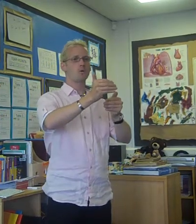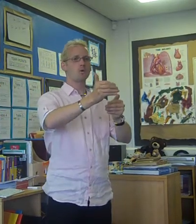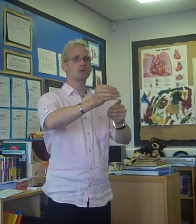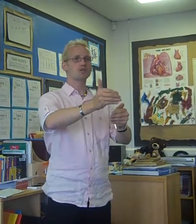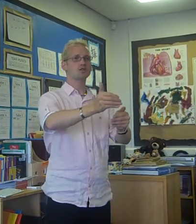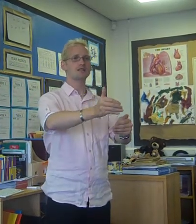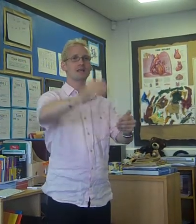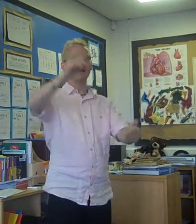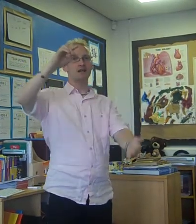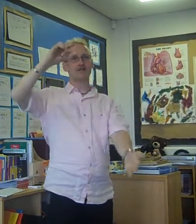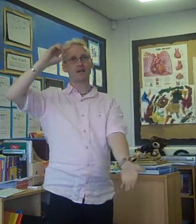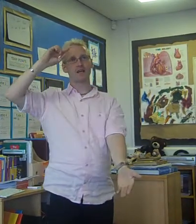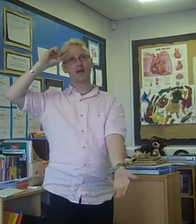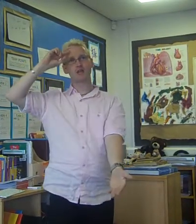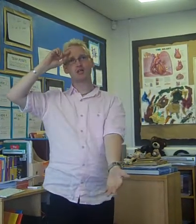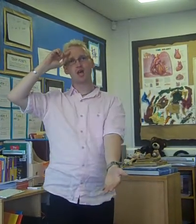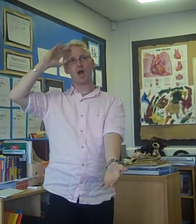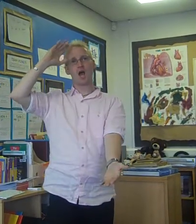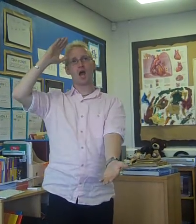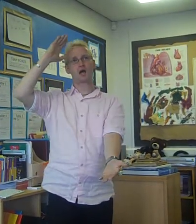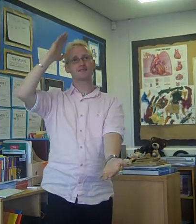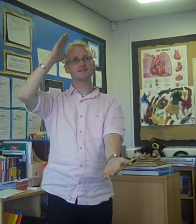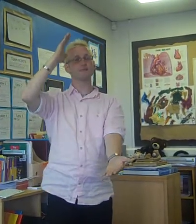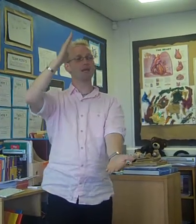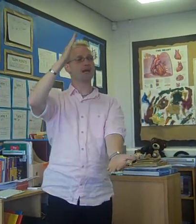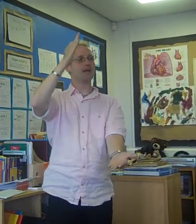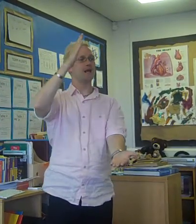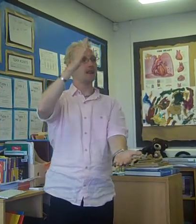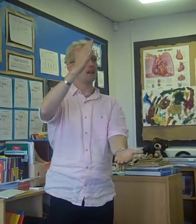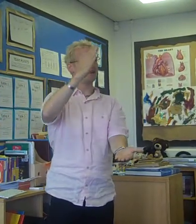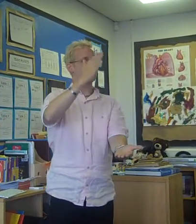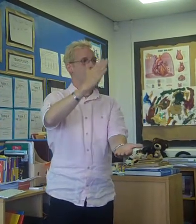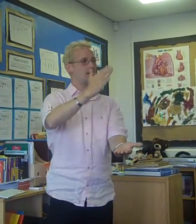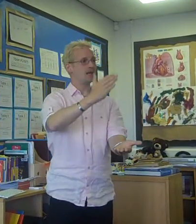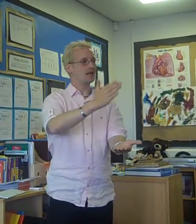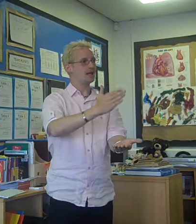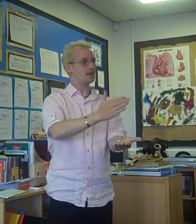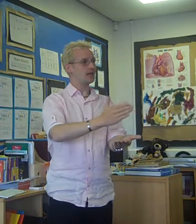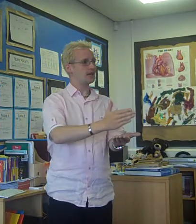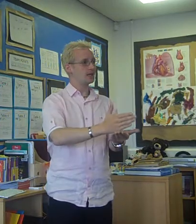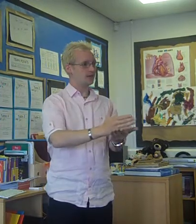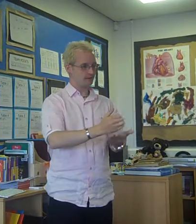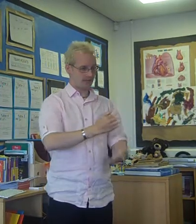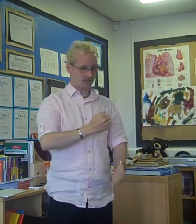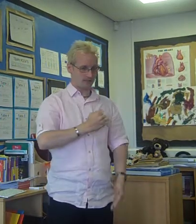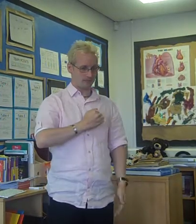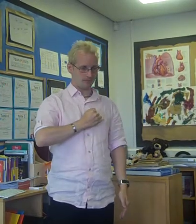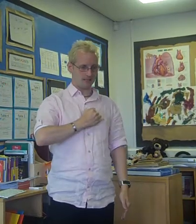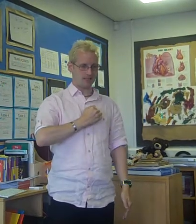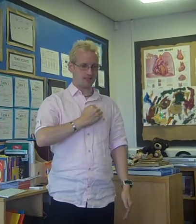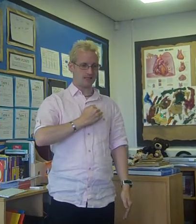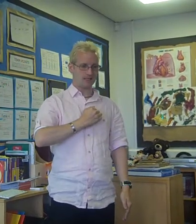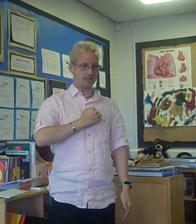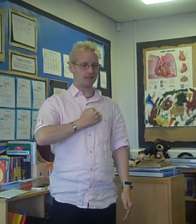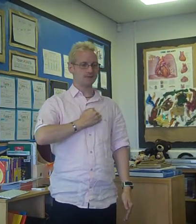onward, if I can just believe in Thee. anything